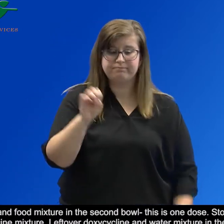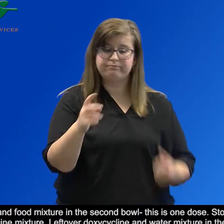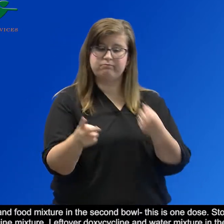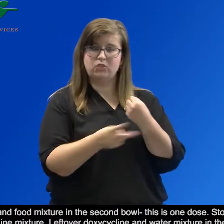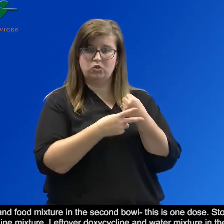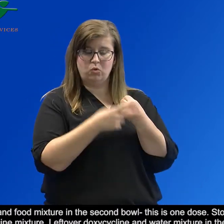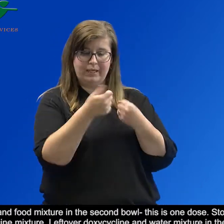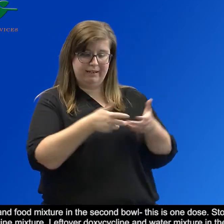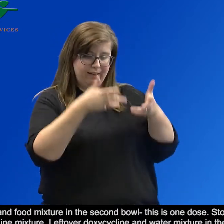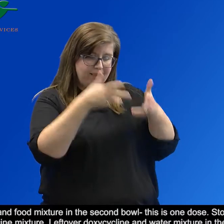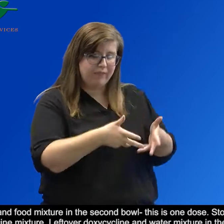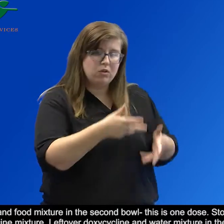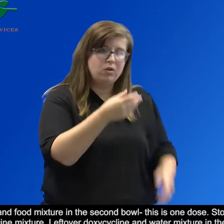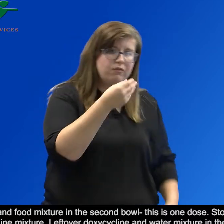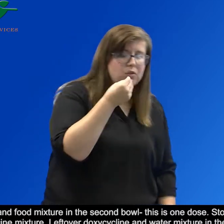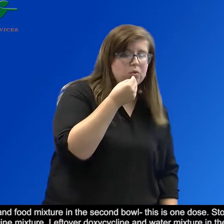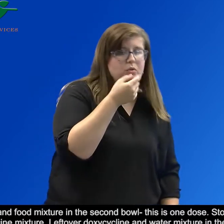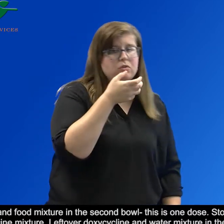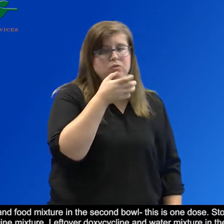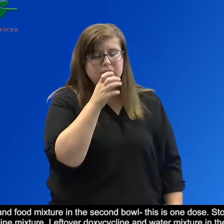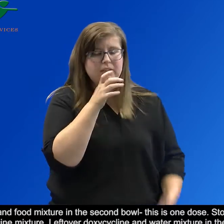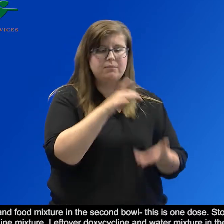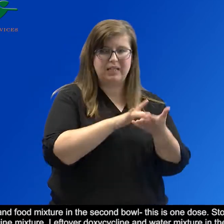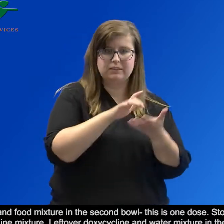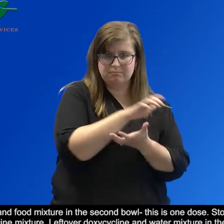Store any leftover food, drink and medicine mixture.